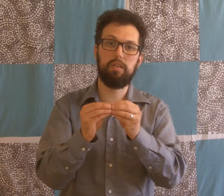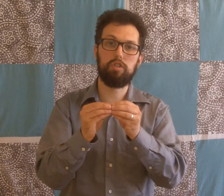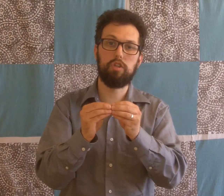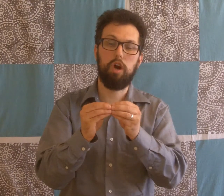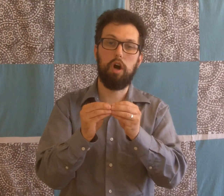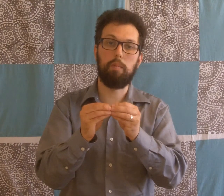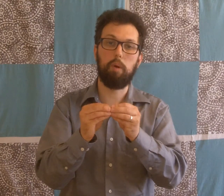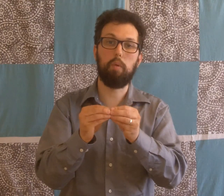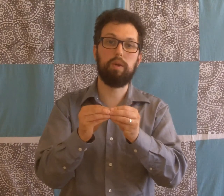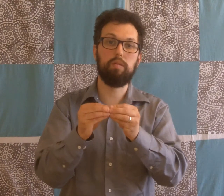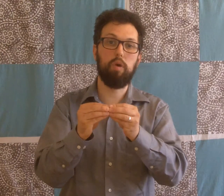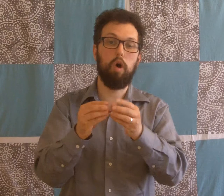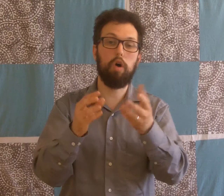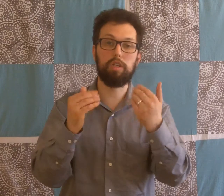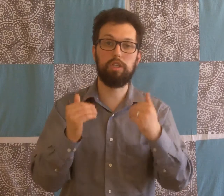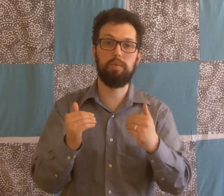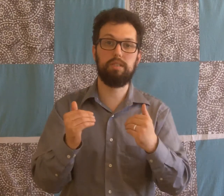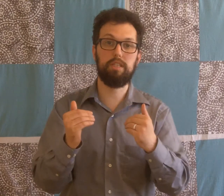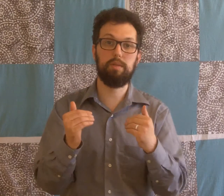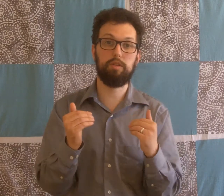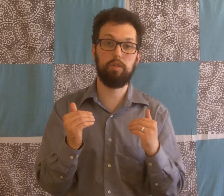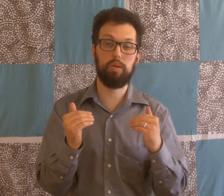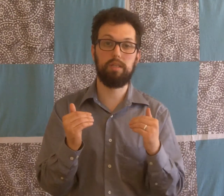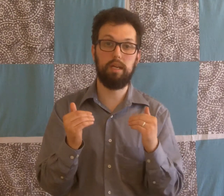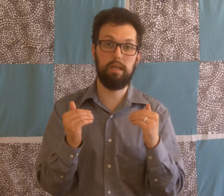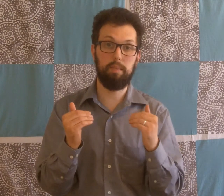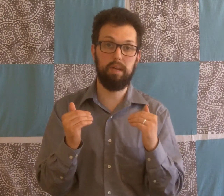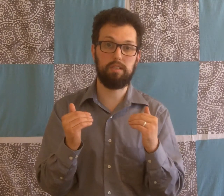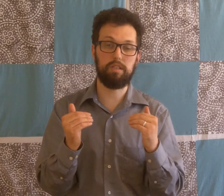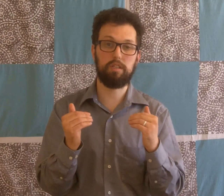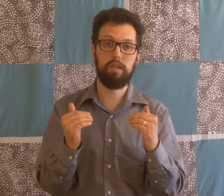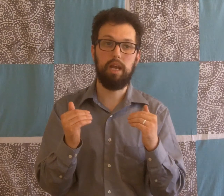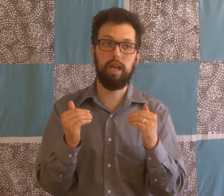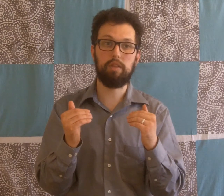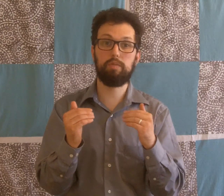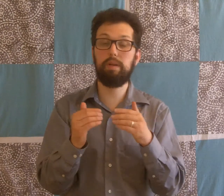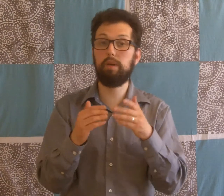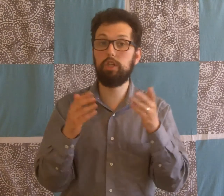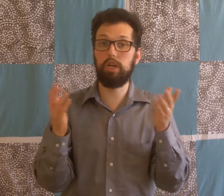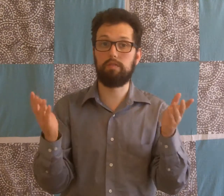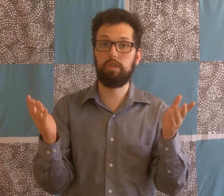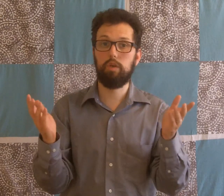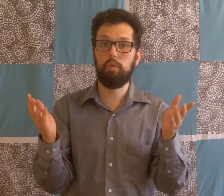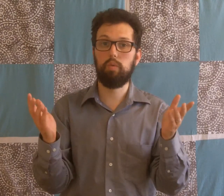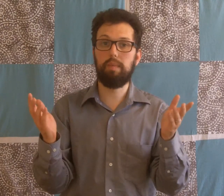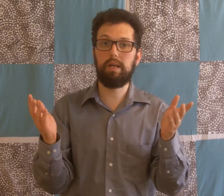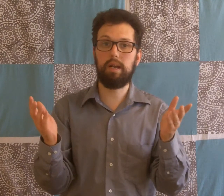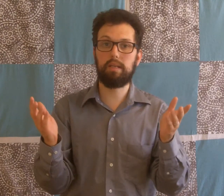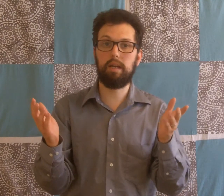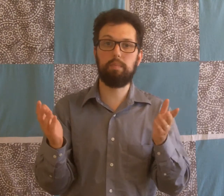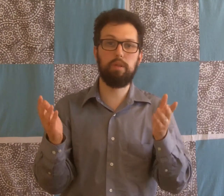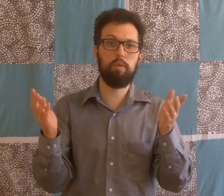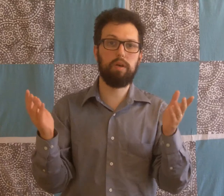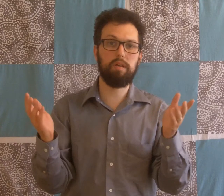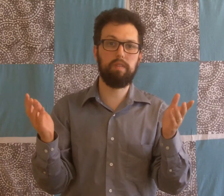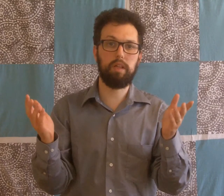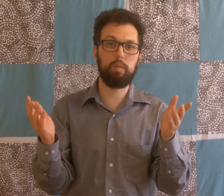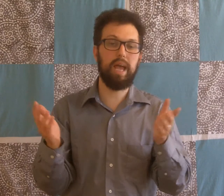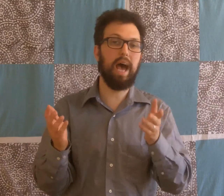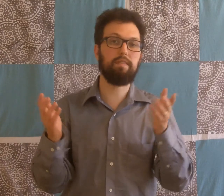are what we all as humans need to be to do on a day-to-day basis. And there's been a big shift. We might not get up in the morning and feel like we have